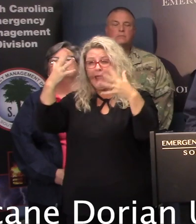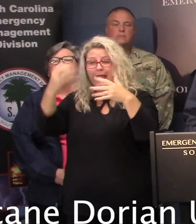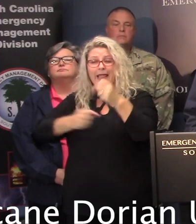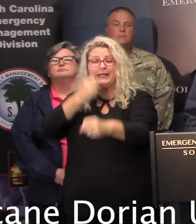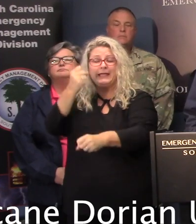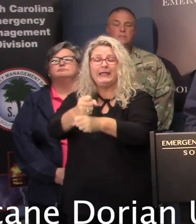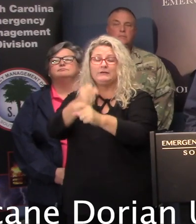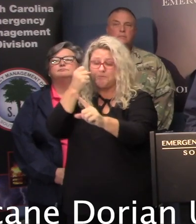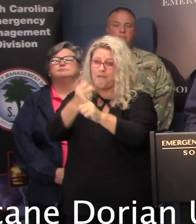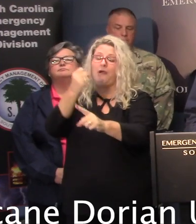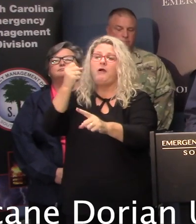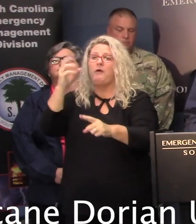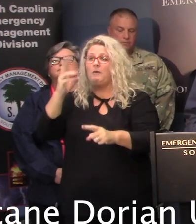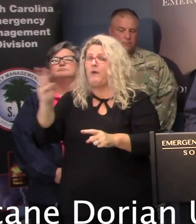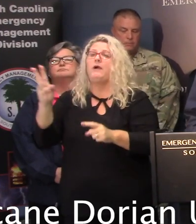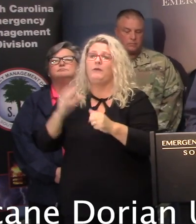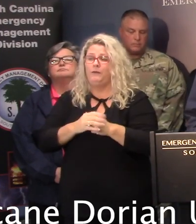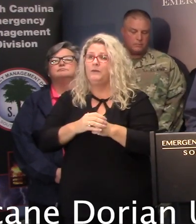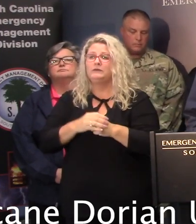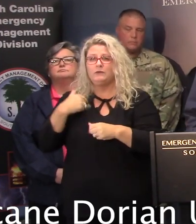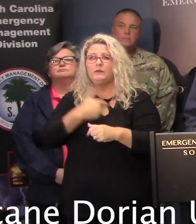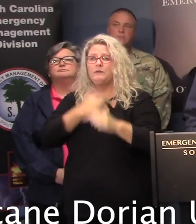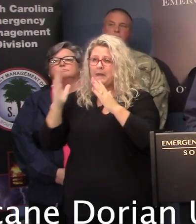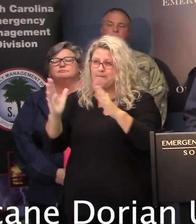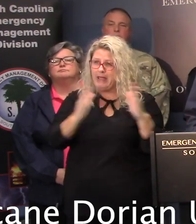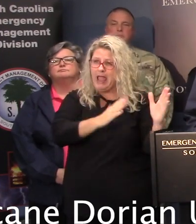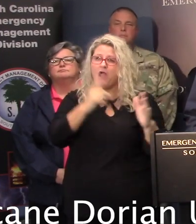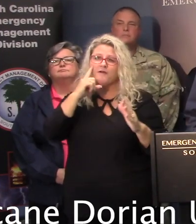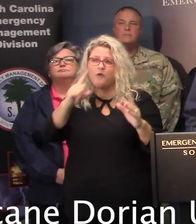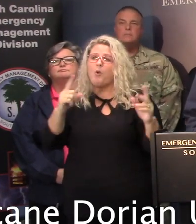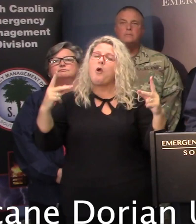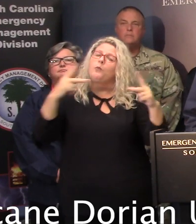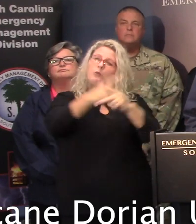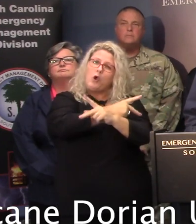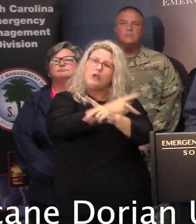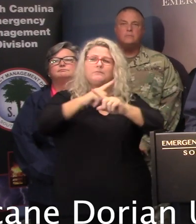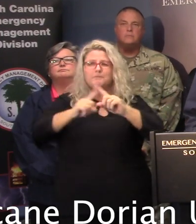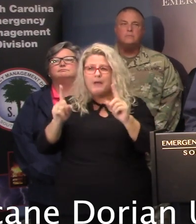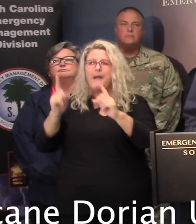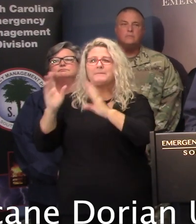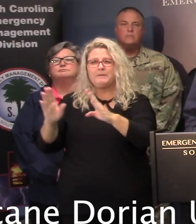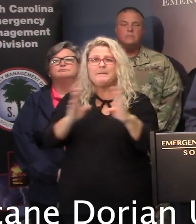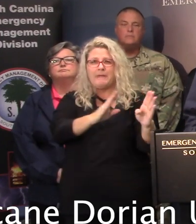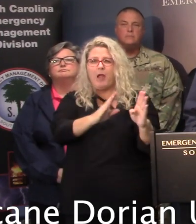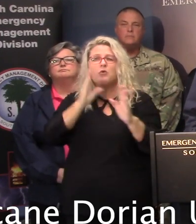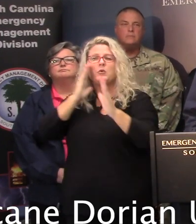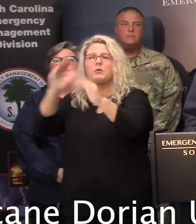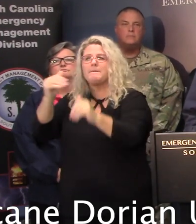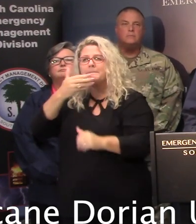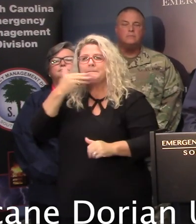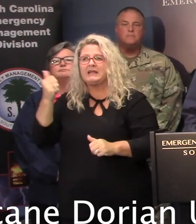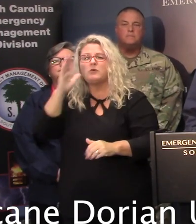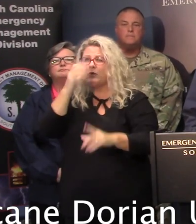the very least. So we're preparing for the worst and hoping for the best. But the message is to be prepared, because we know it's coming. It's going to affect everybody